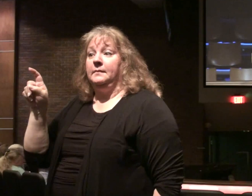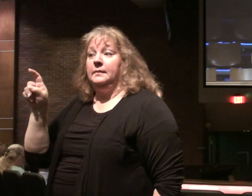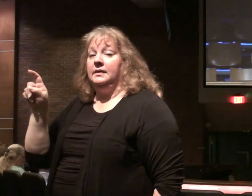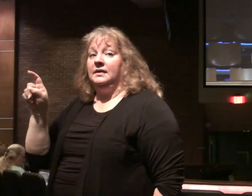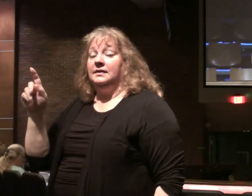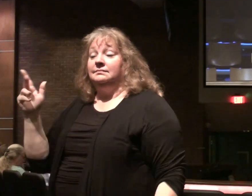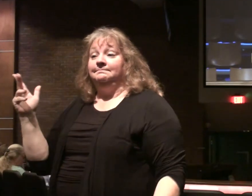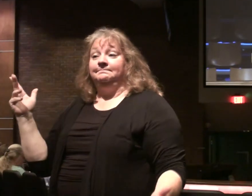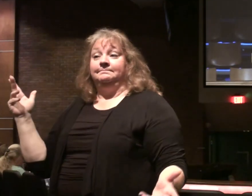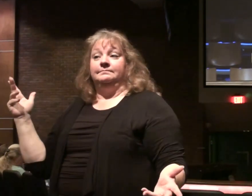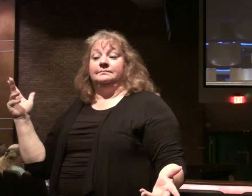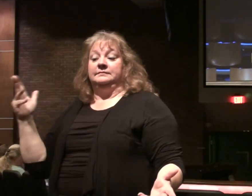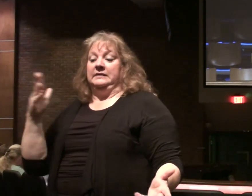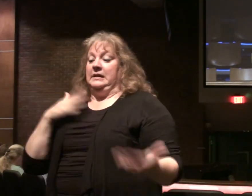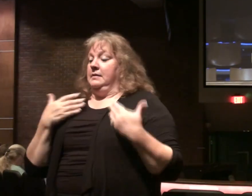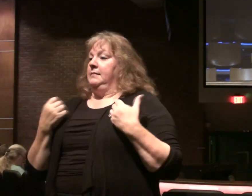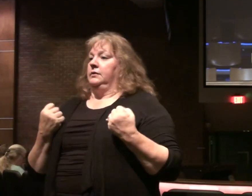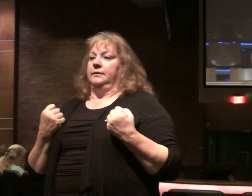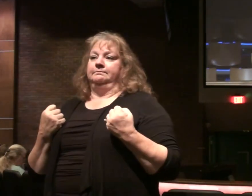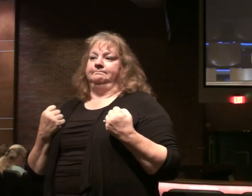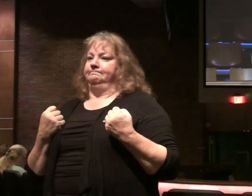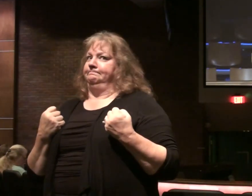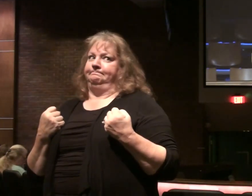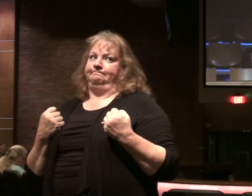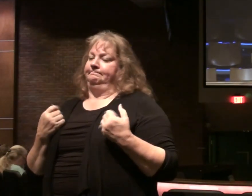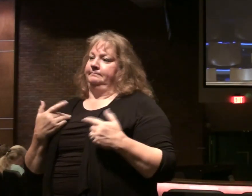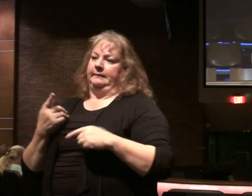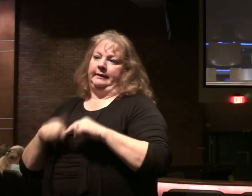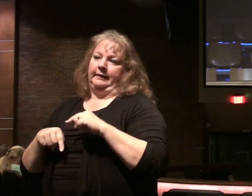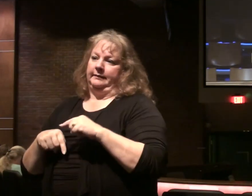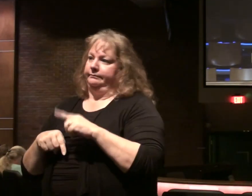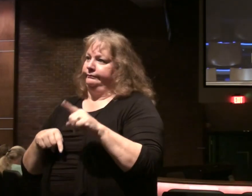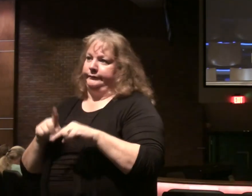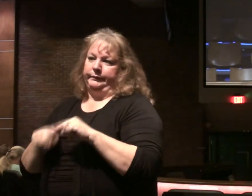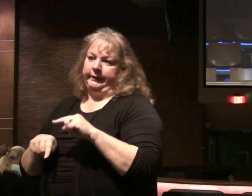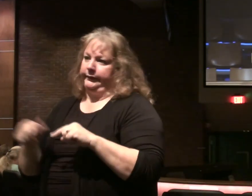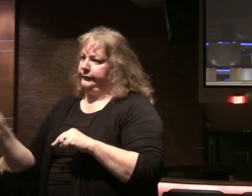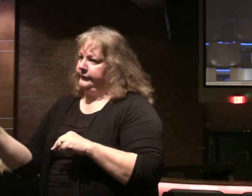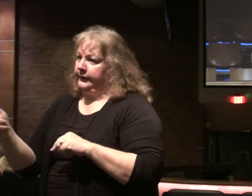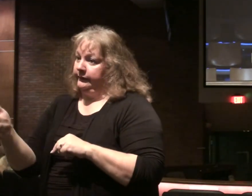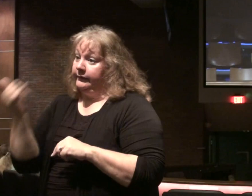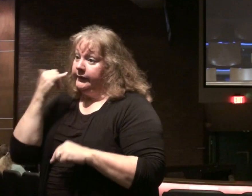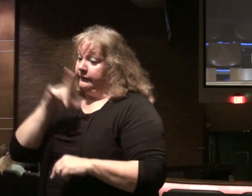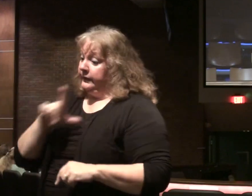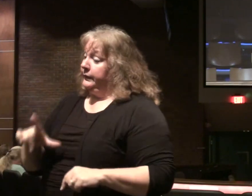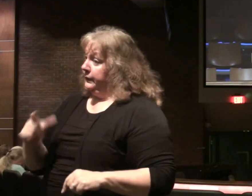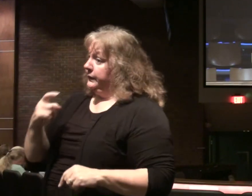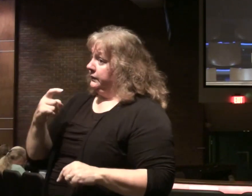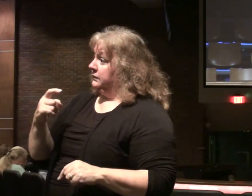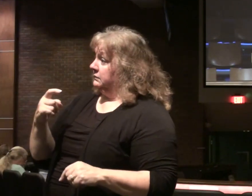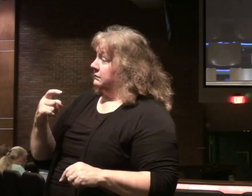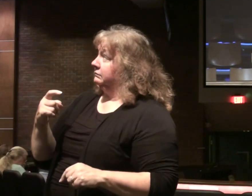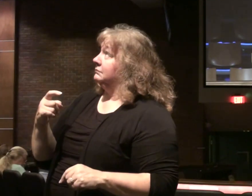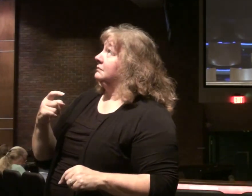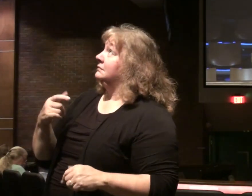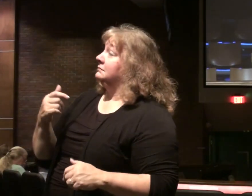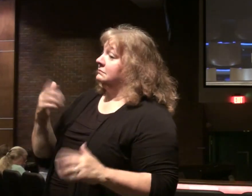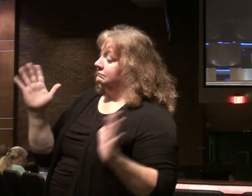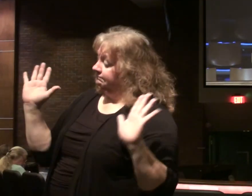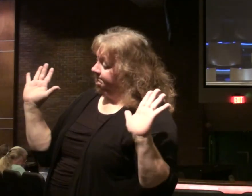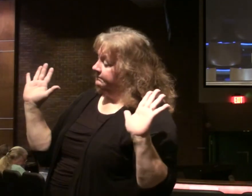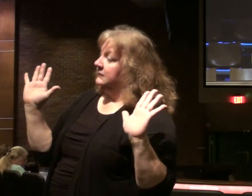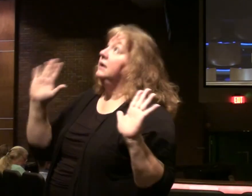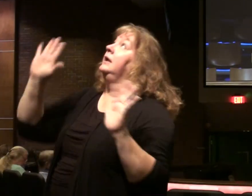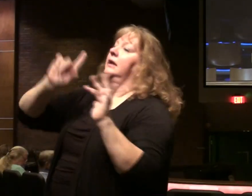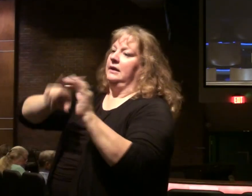Now. In my own strength. I can do this. In your own strength. can do this. If the Lord asks you of this. Me of this. I